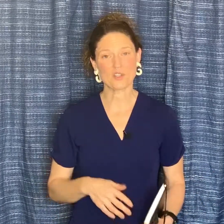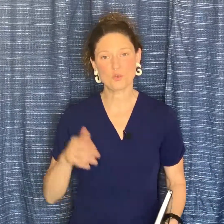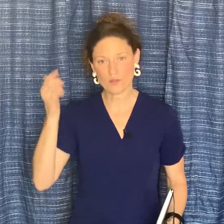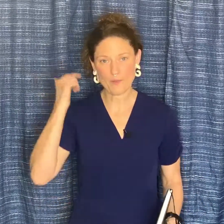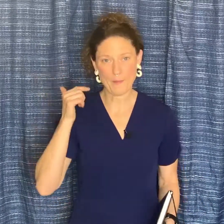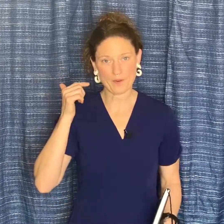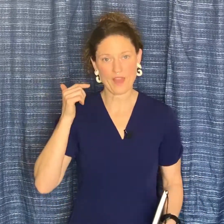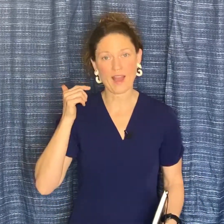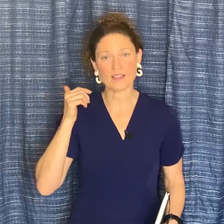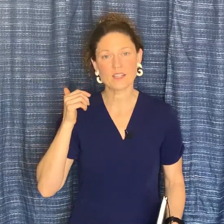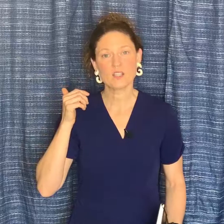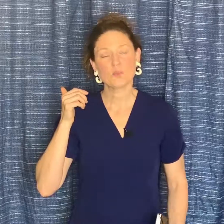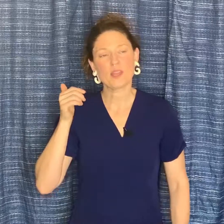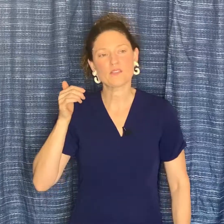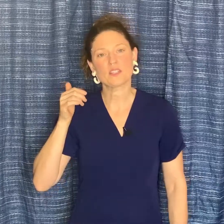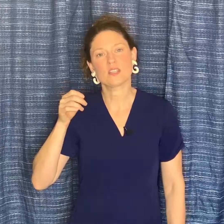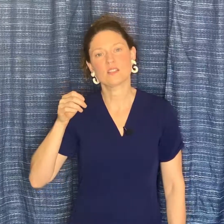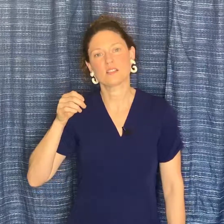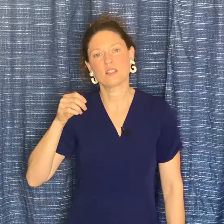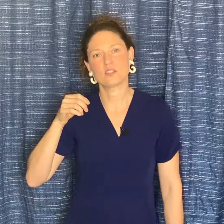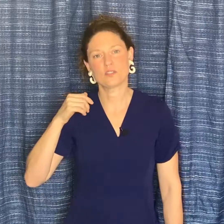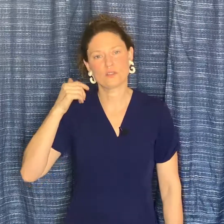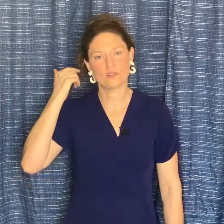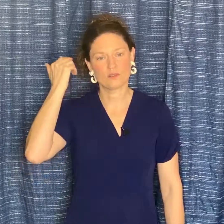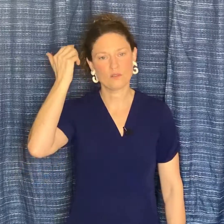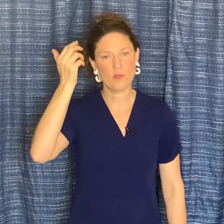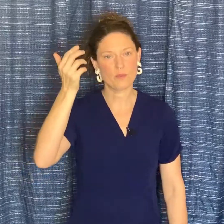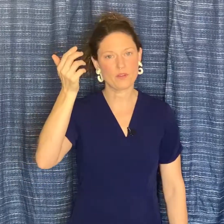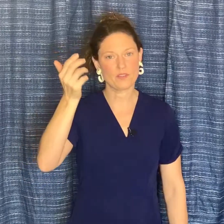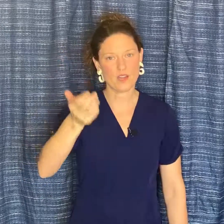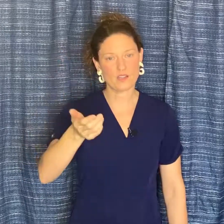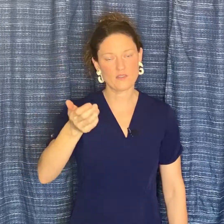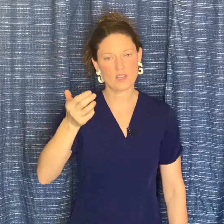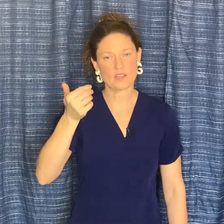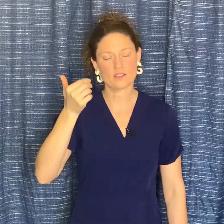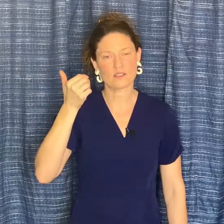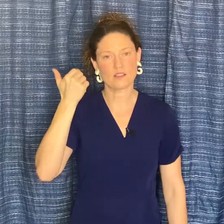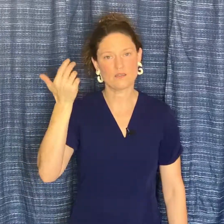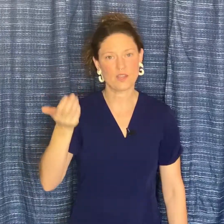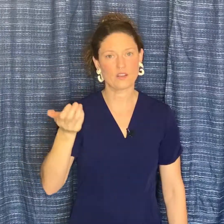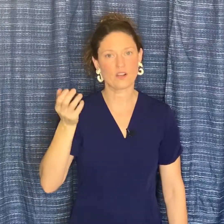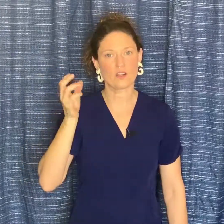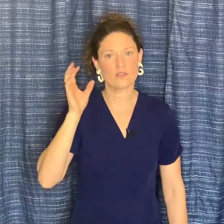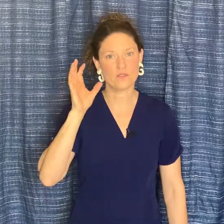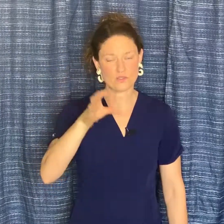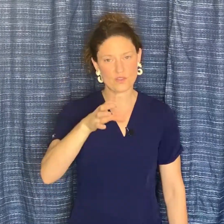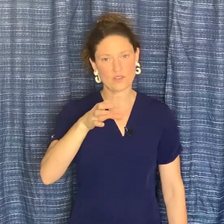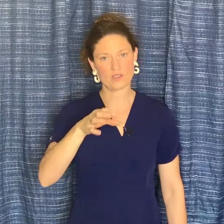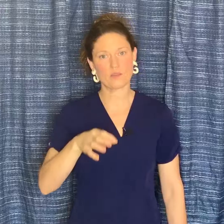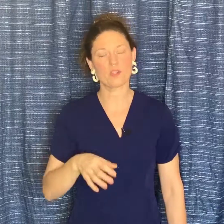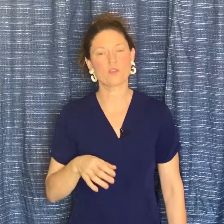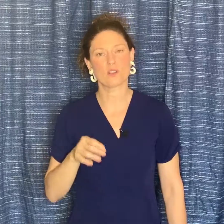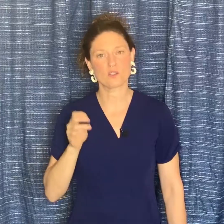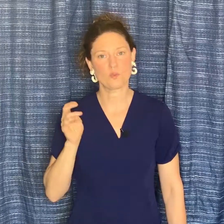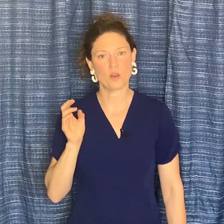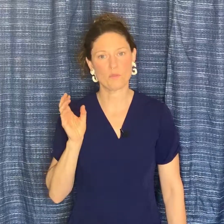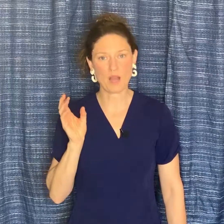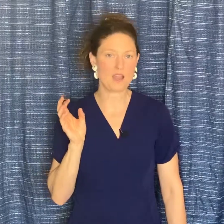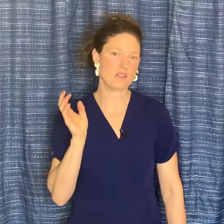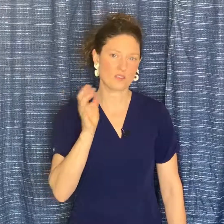You want to remember that. We have a tendency to remember the negative things and the failure. Those are the things that we notice. We are biased